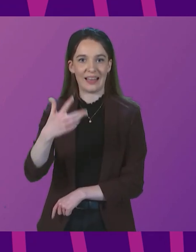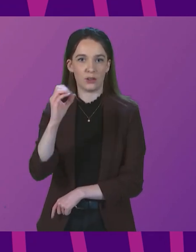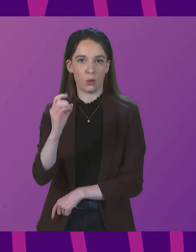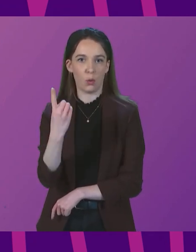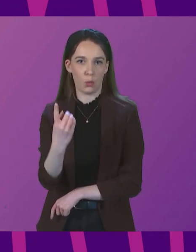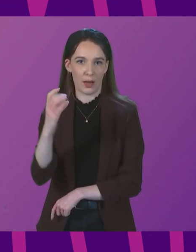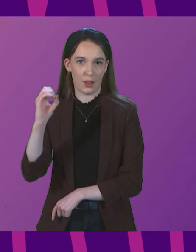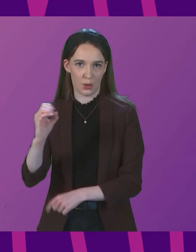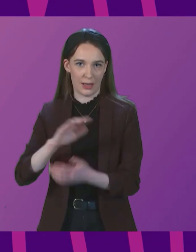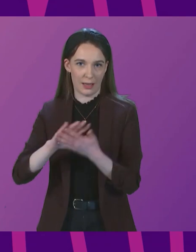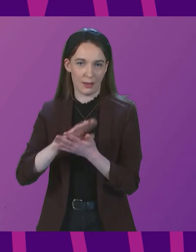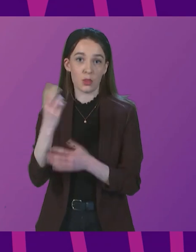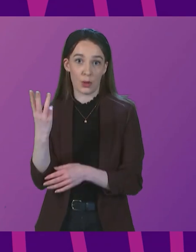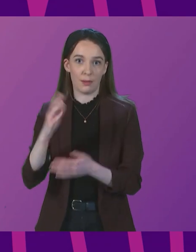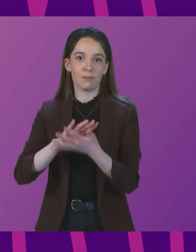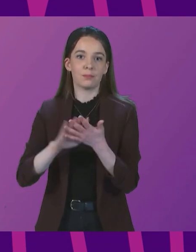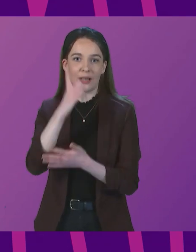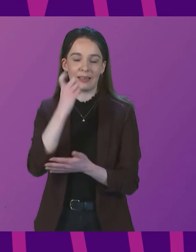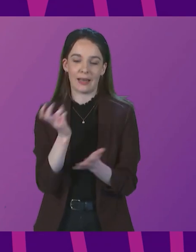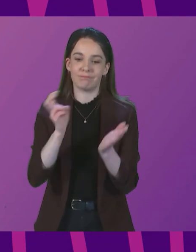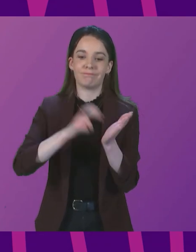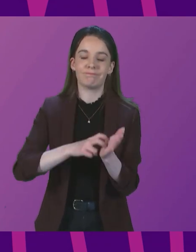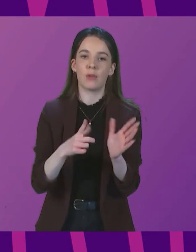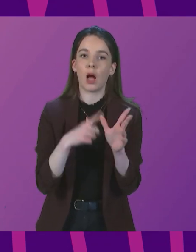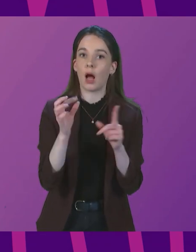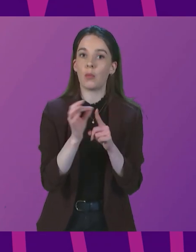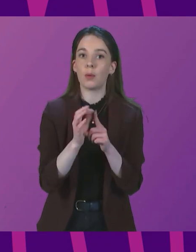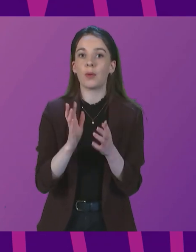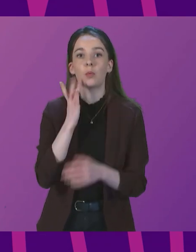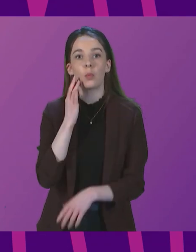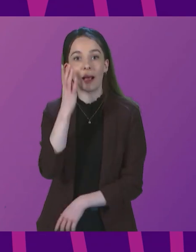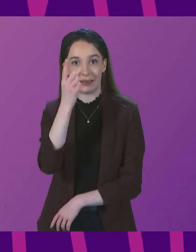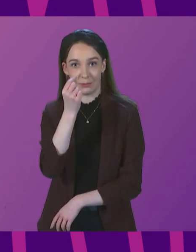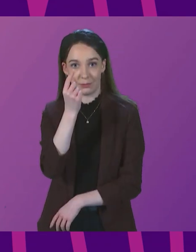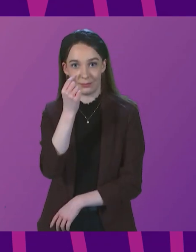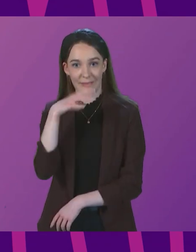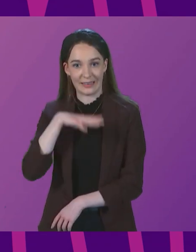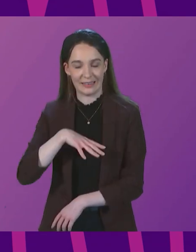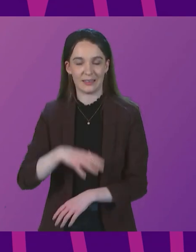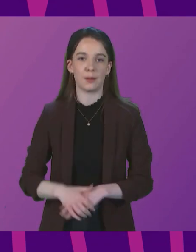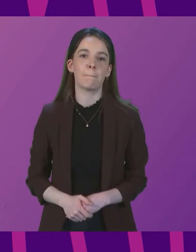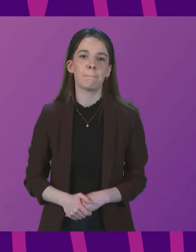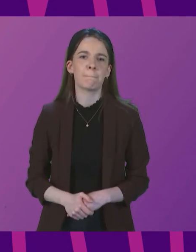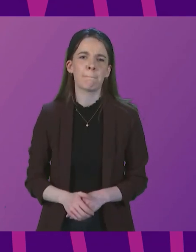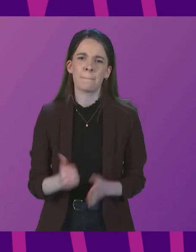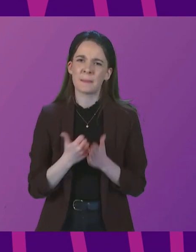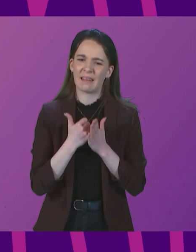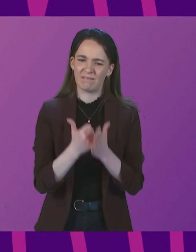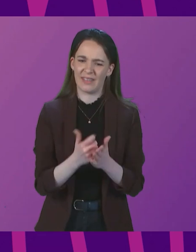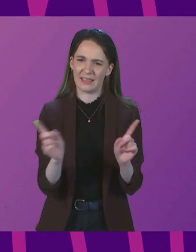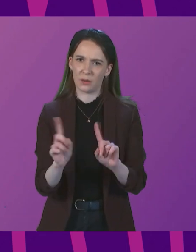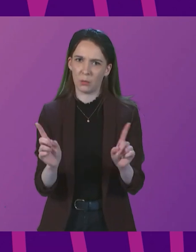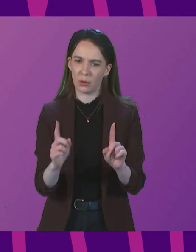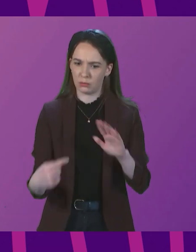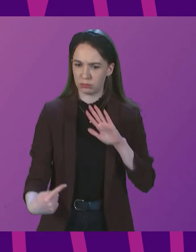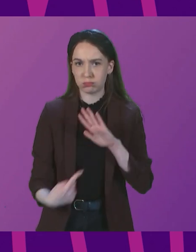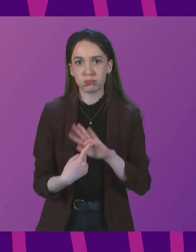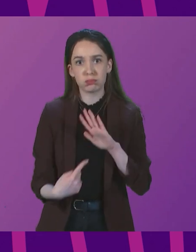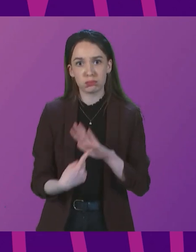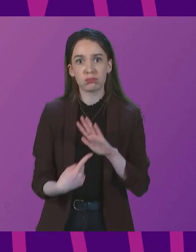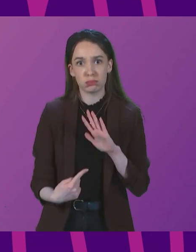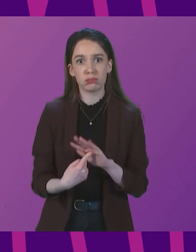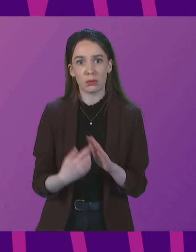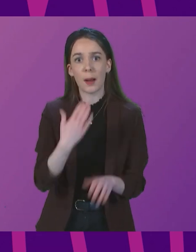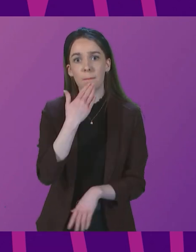reschedule appointments when that is necessary. The advice to everyone, of course, remains as important as ever. Please do